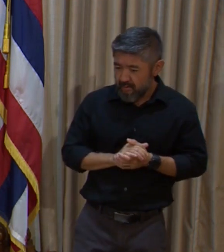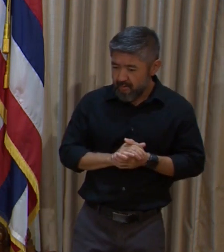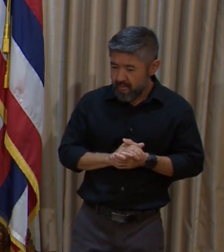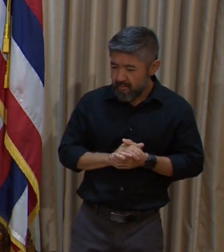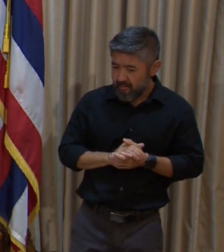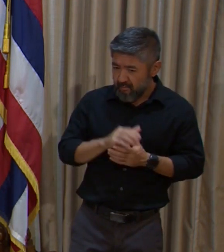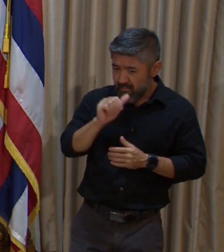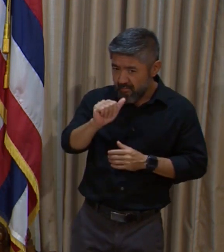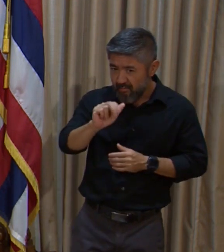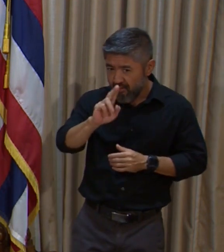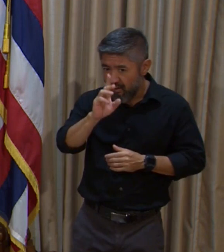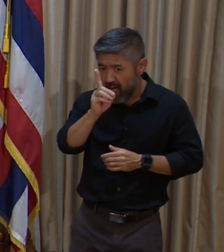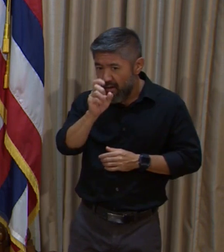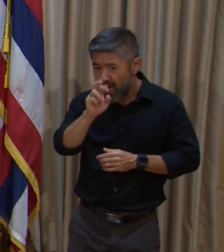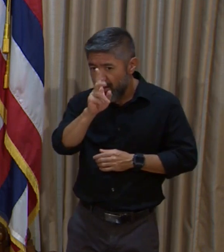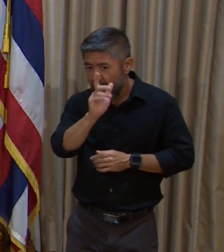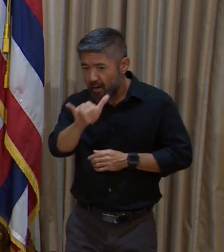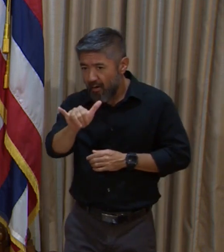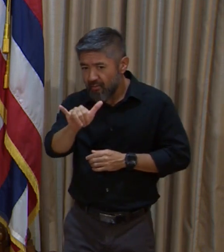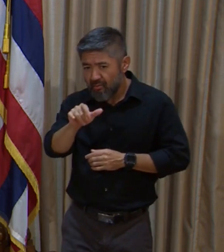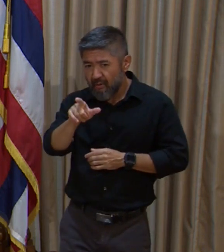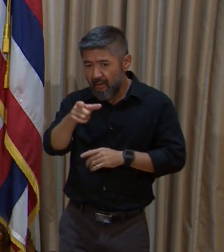Audrey McEvoy, Associated Press.